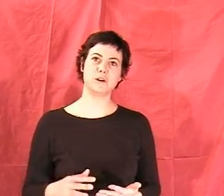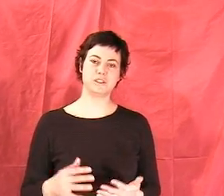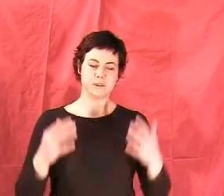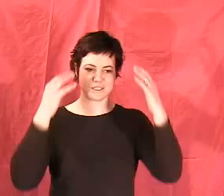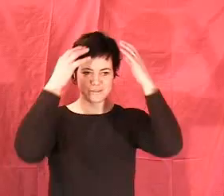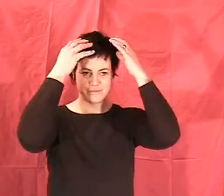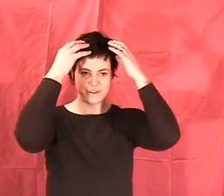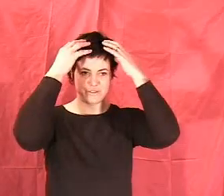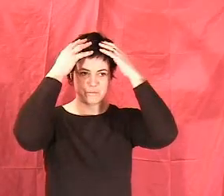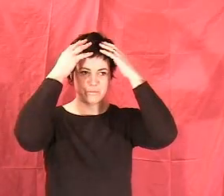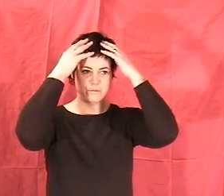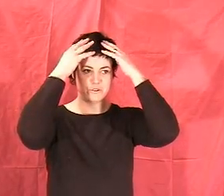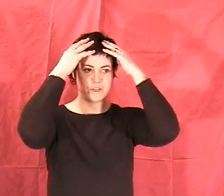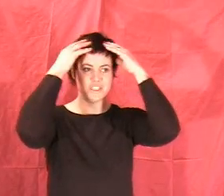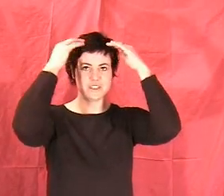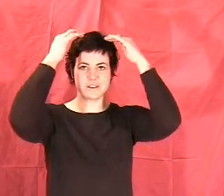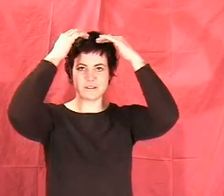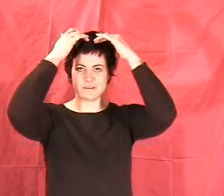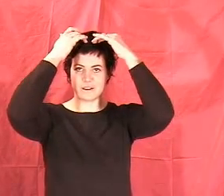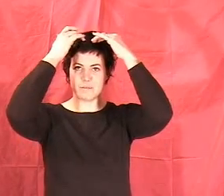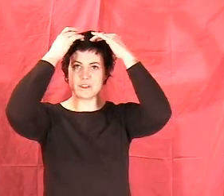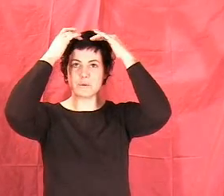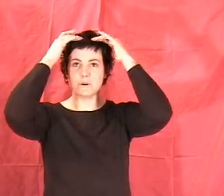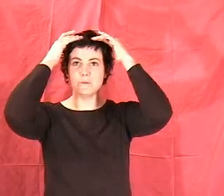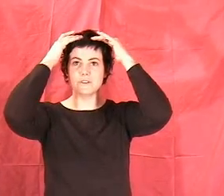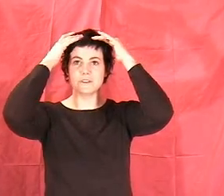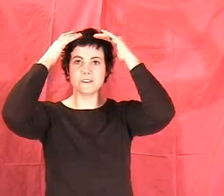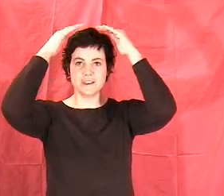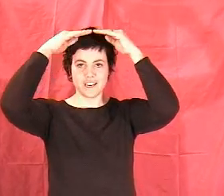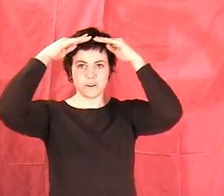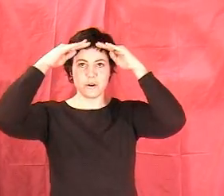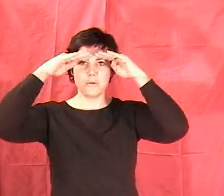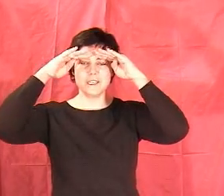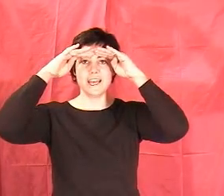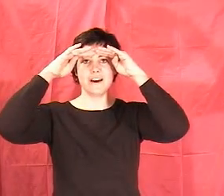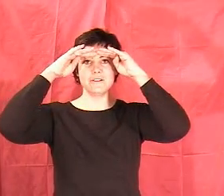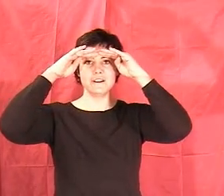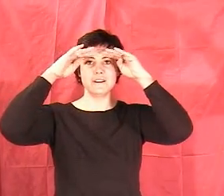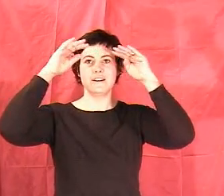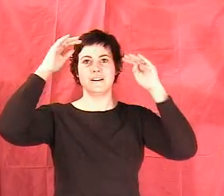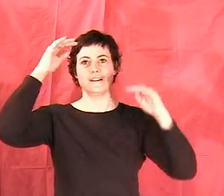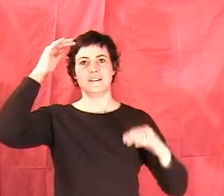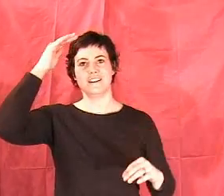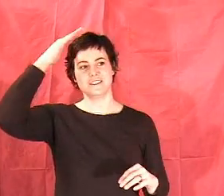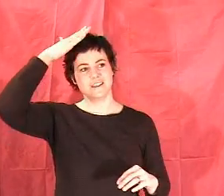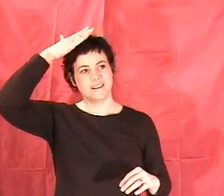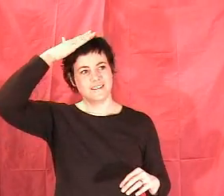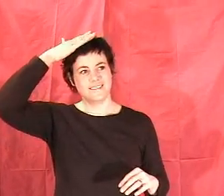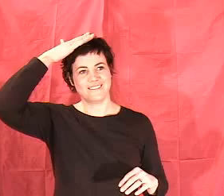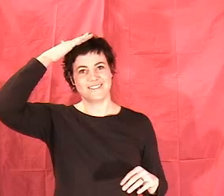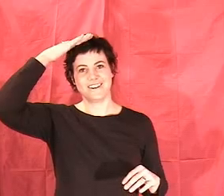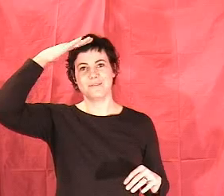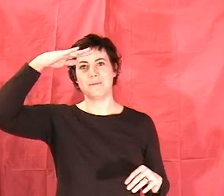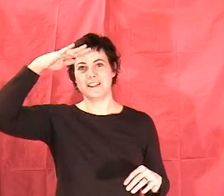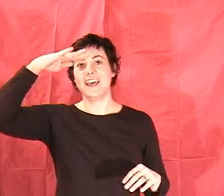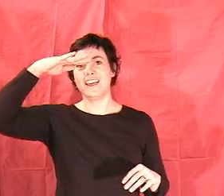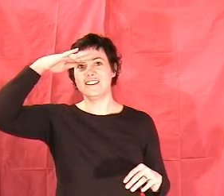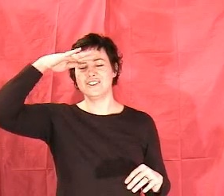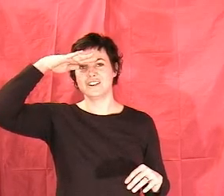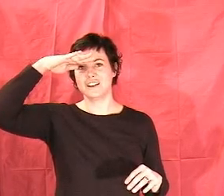much because if you drench up at the roots and you comb it down, it's going to, in the end, you're going to